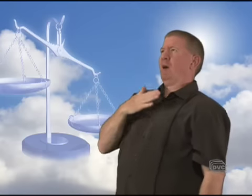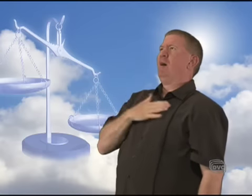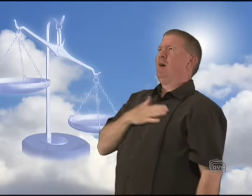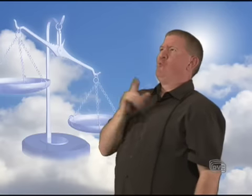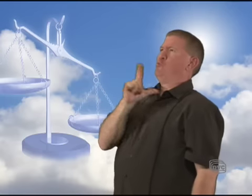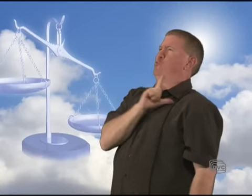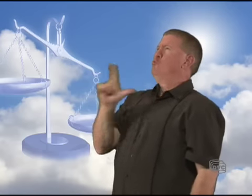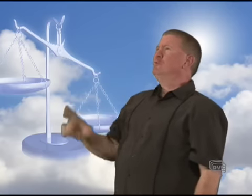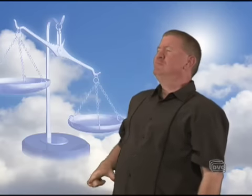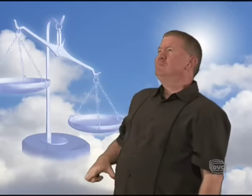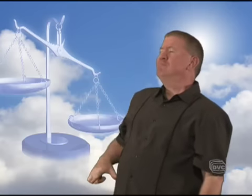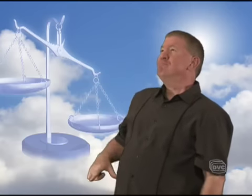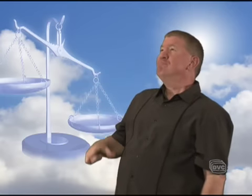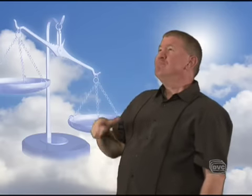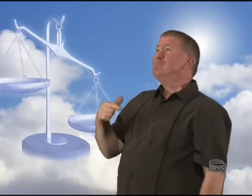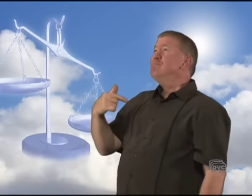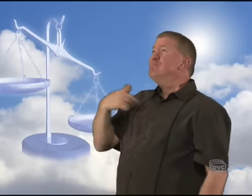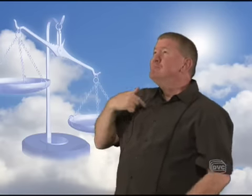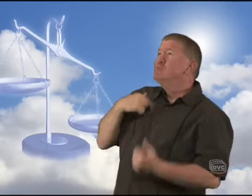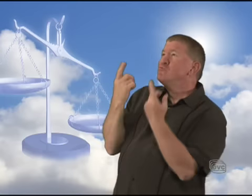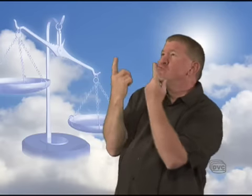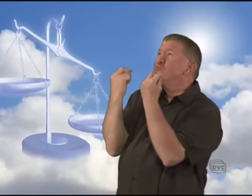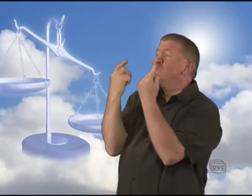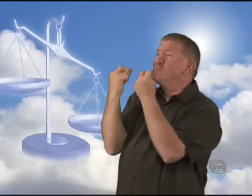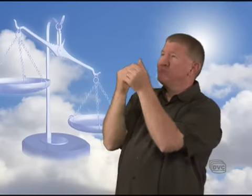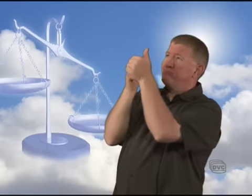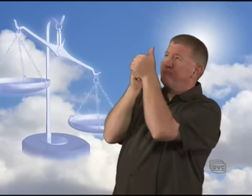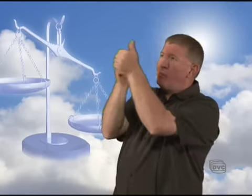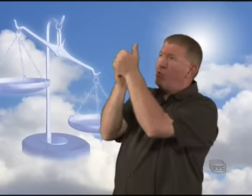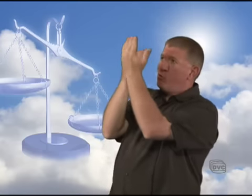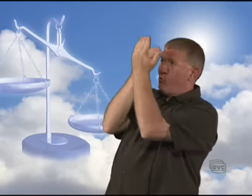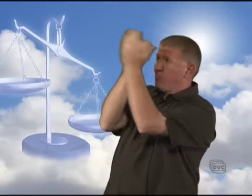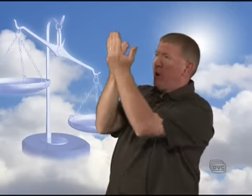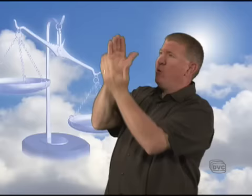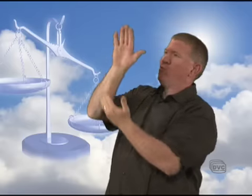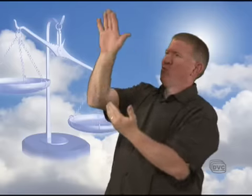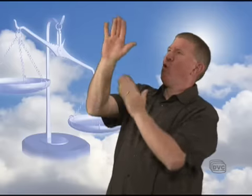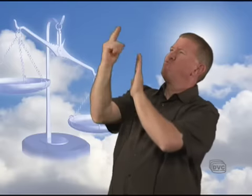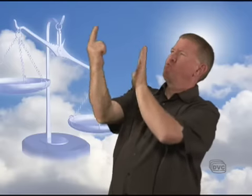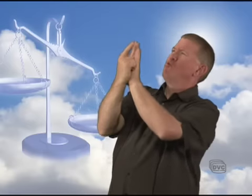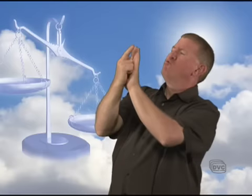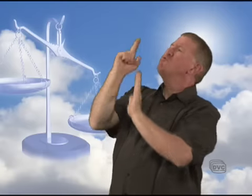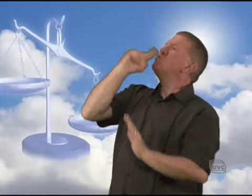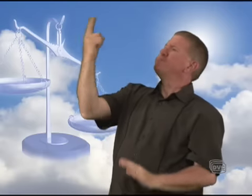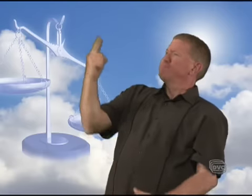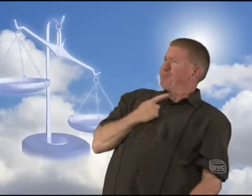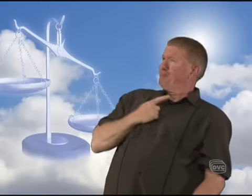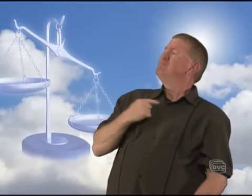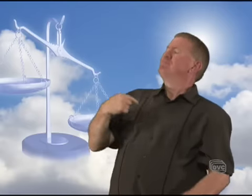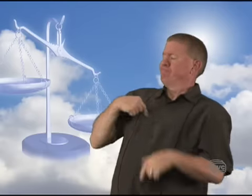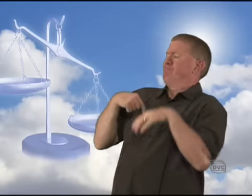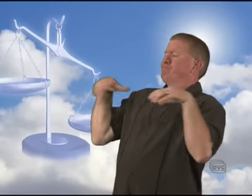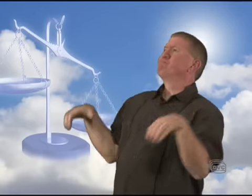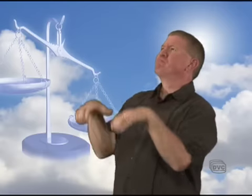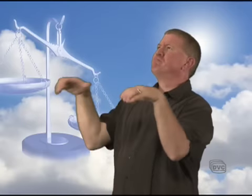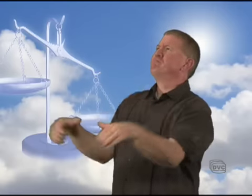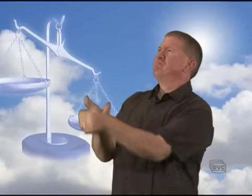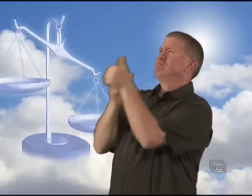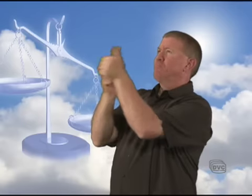you to become my Lord. Whatever you lead me to do I want to do it. I want to follow you what you want. I want